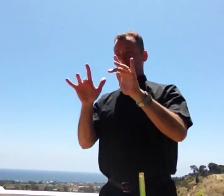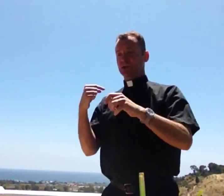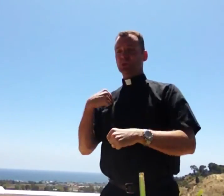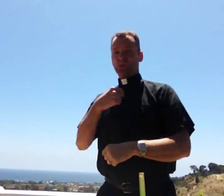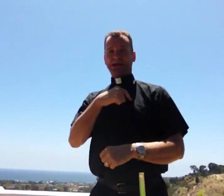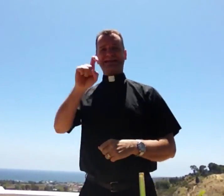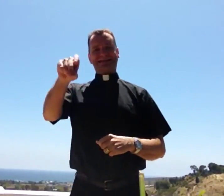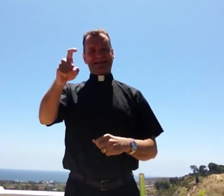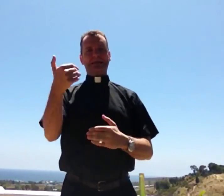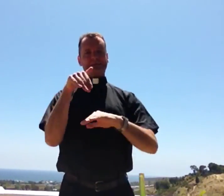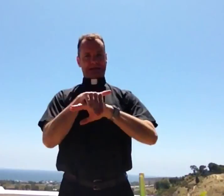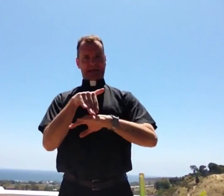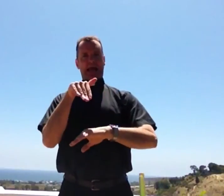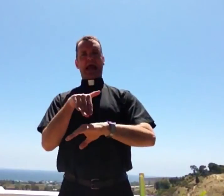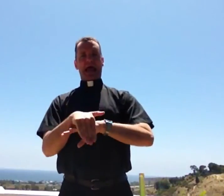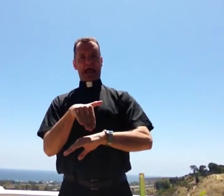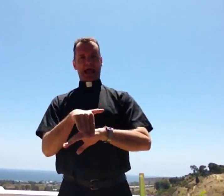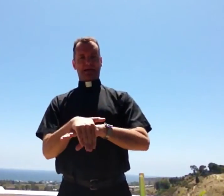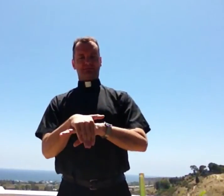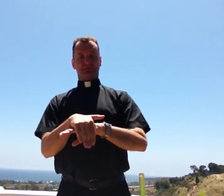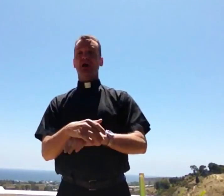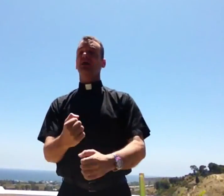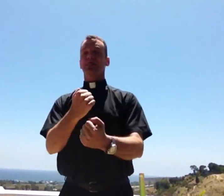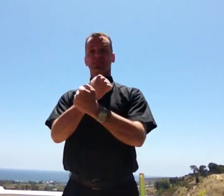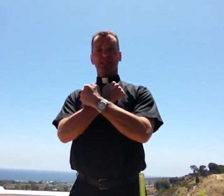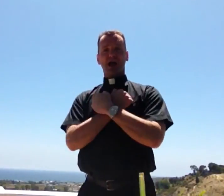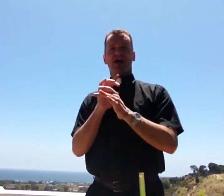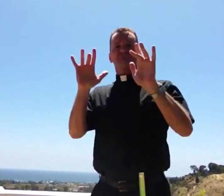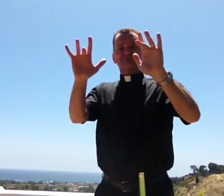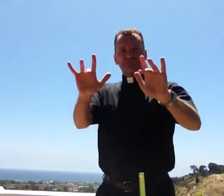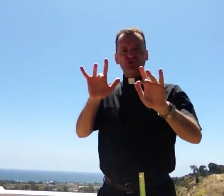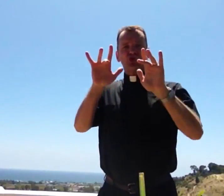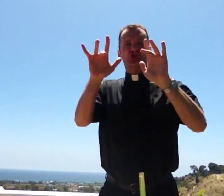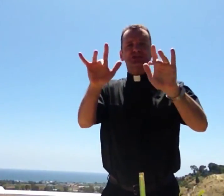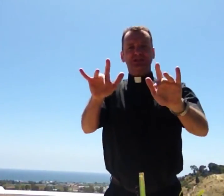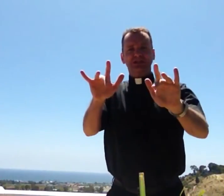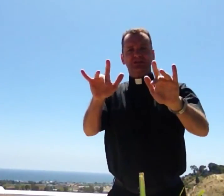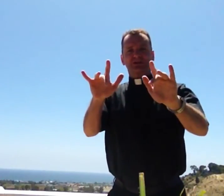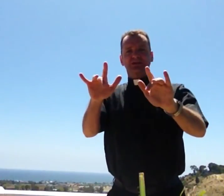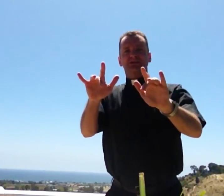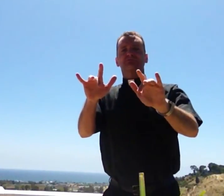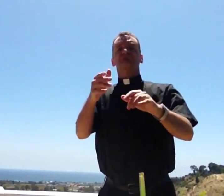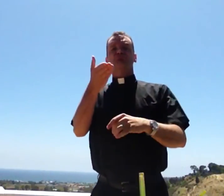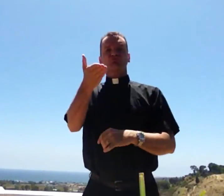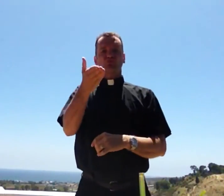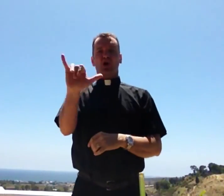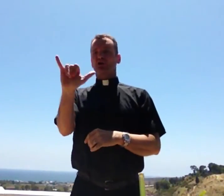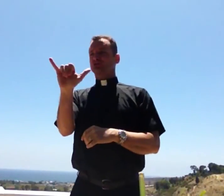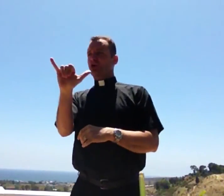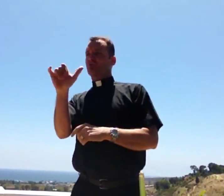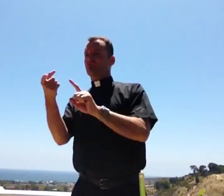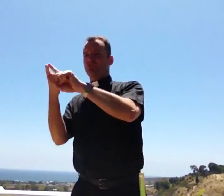Love and mercy, that's what you need tonight. Love and mercy, to you and your friends tonight.